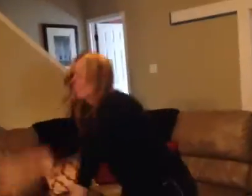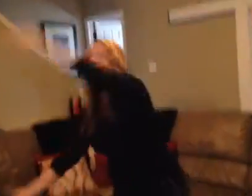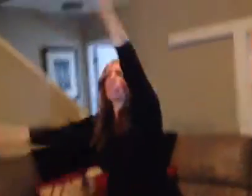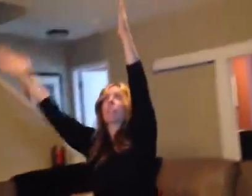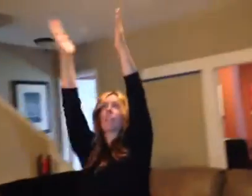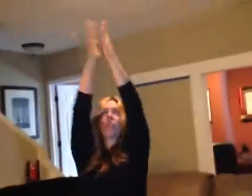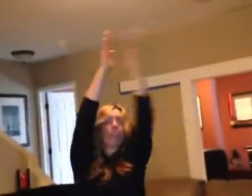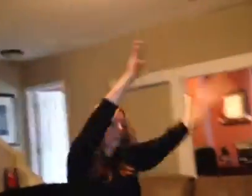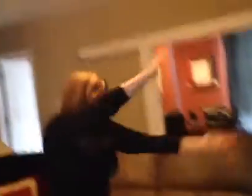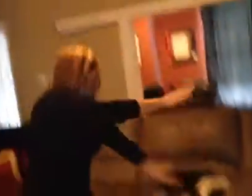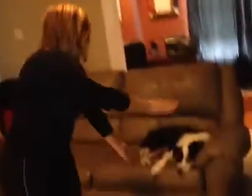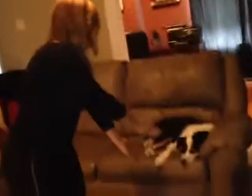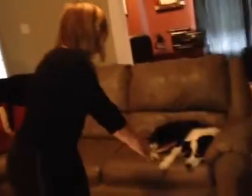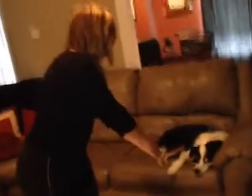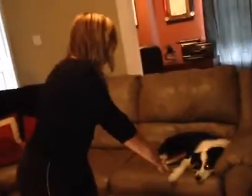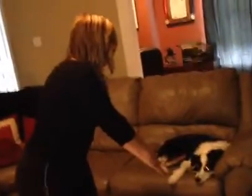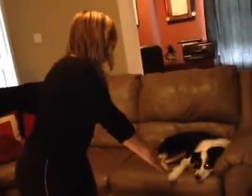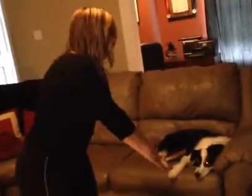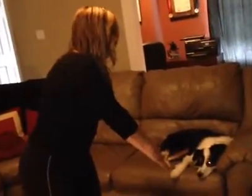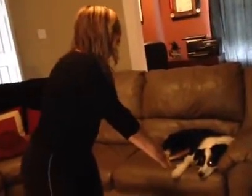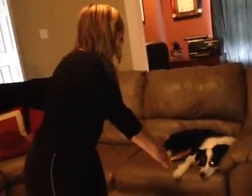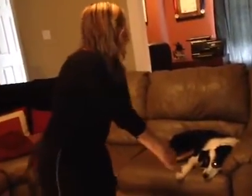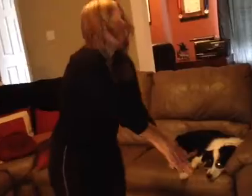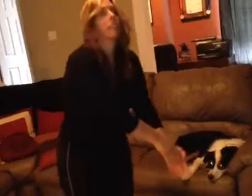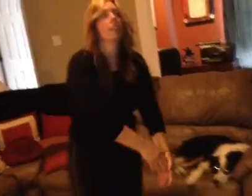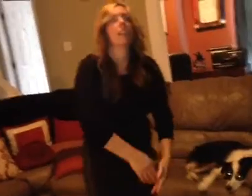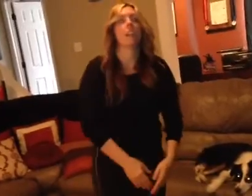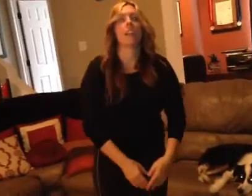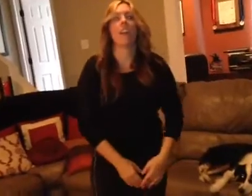the slave. Chains